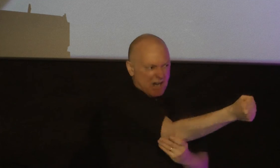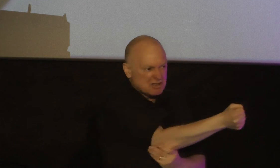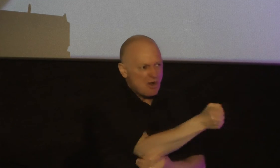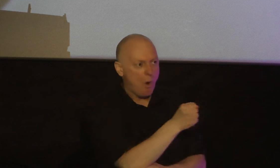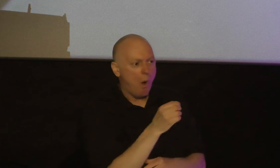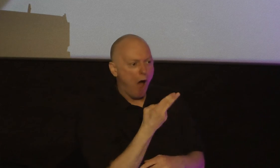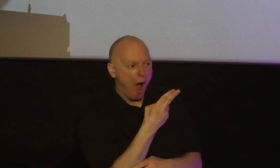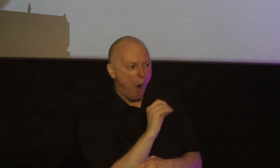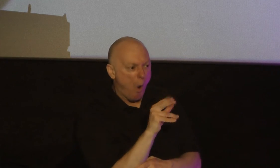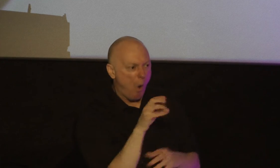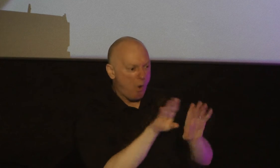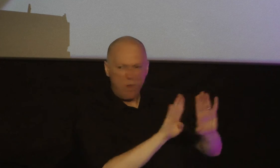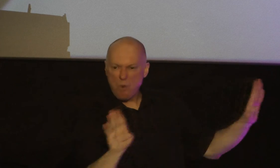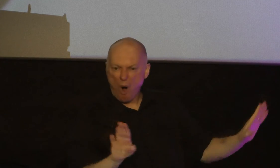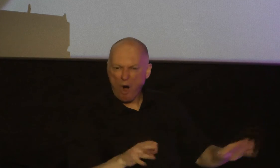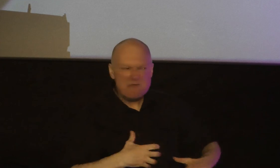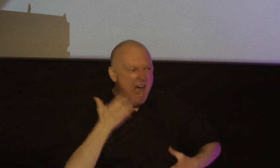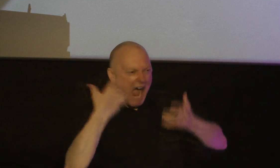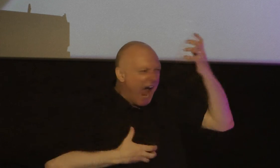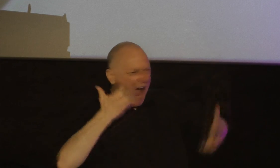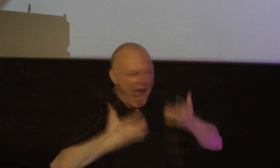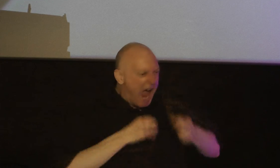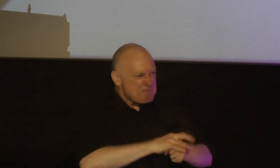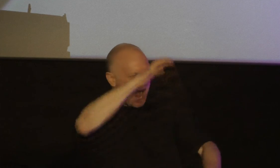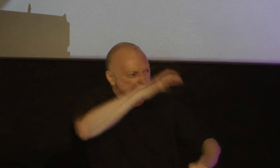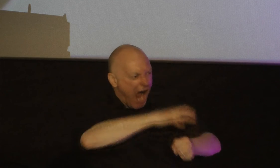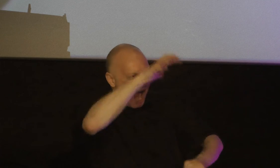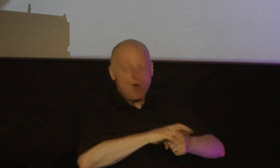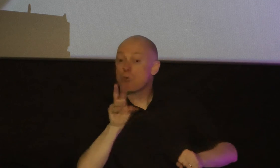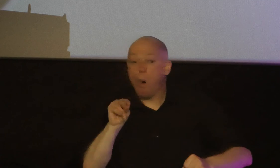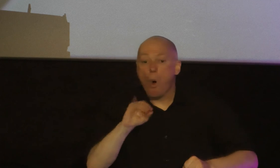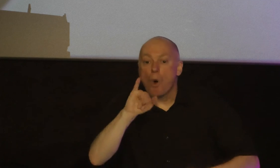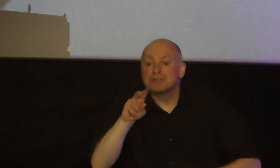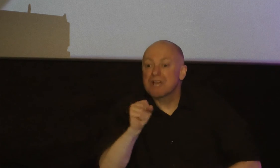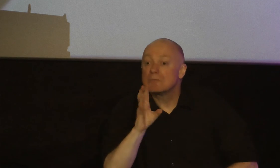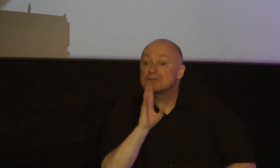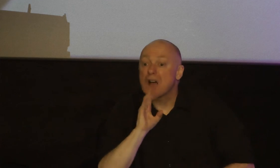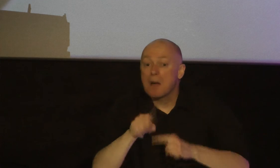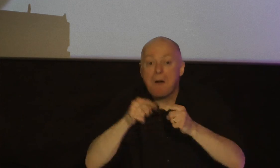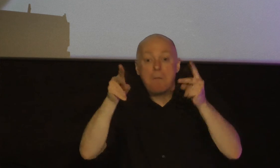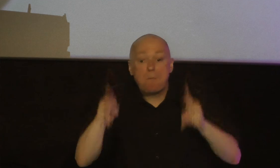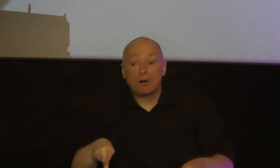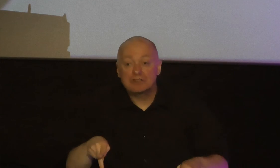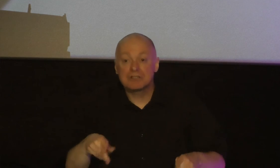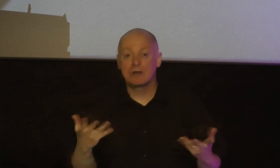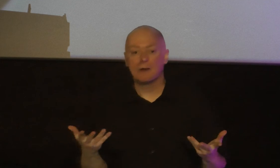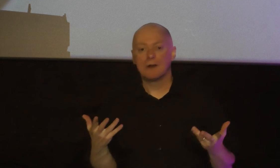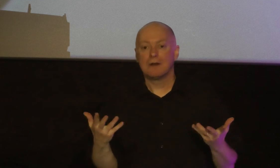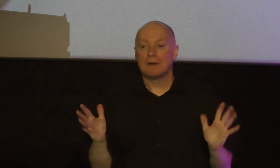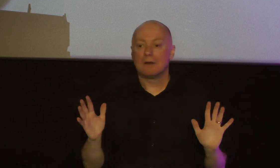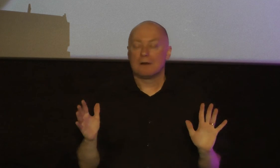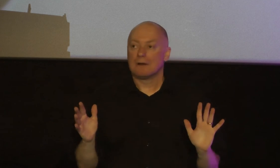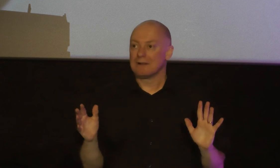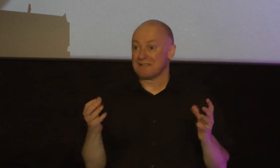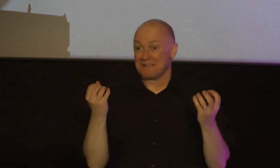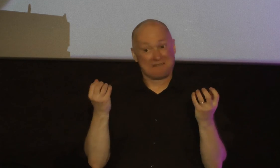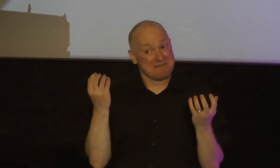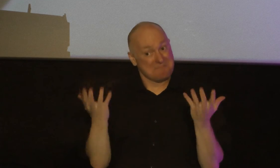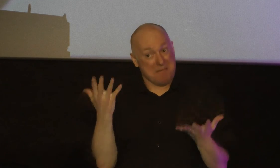screaming and yelling he's not talking about that guy he's talking about the guy who maybe there's many of us in this room that are like